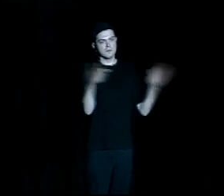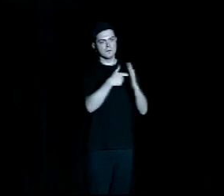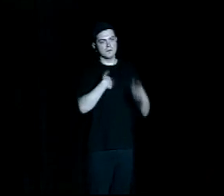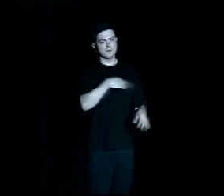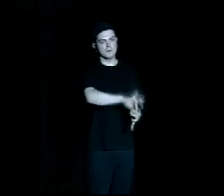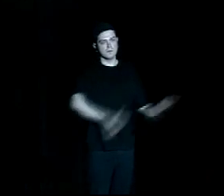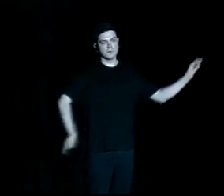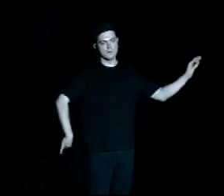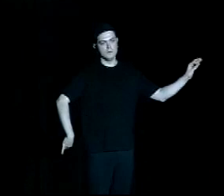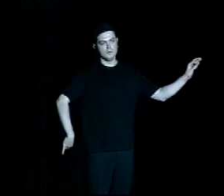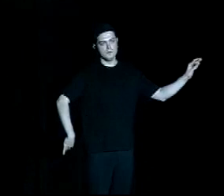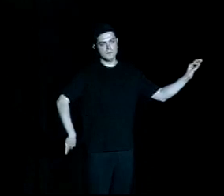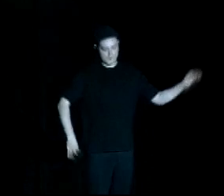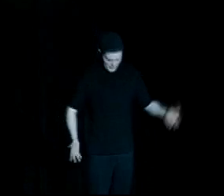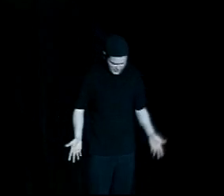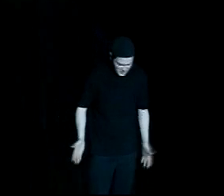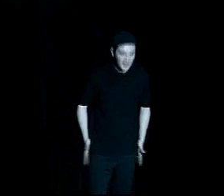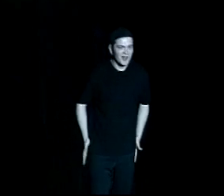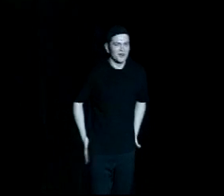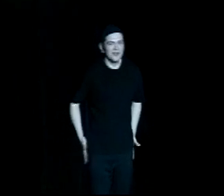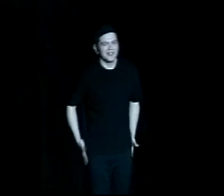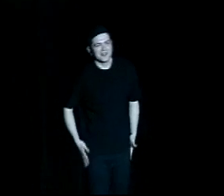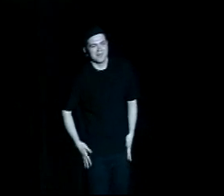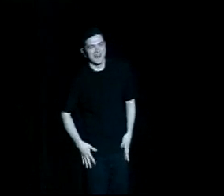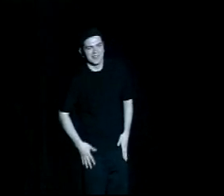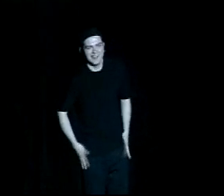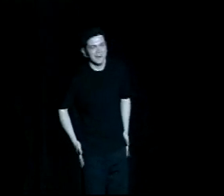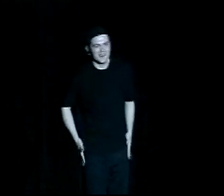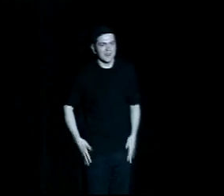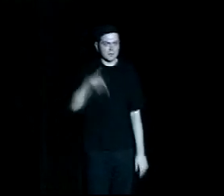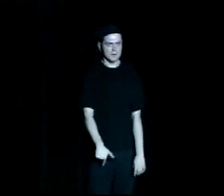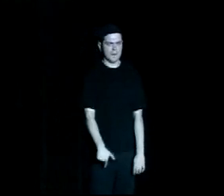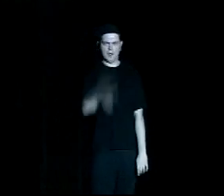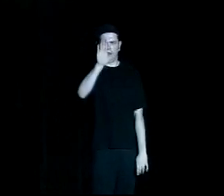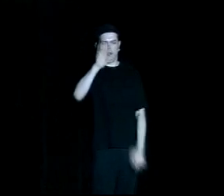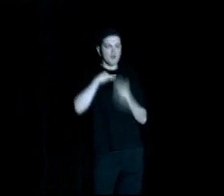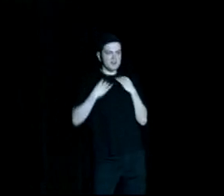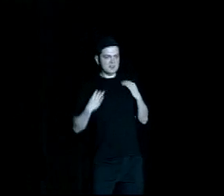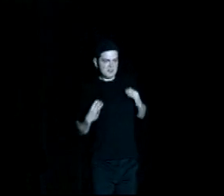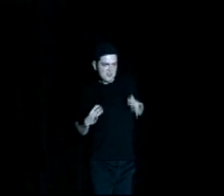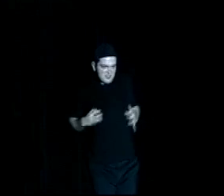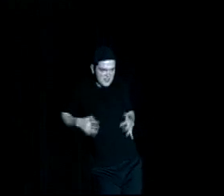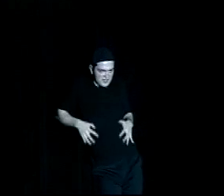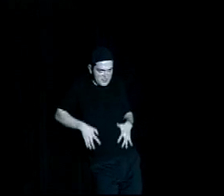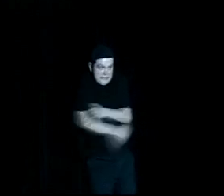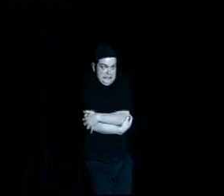can't touch, I'm wrong I'm not that I face This is how I feel I'm